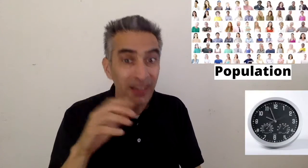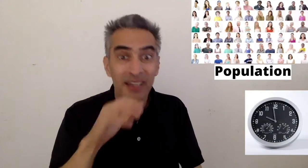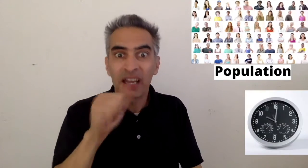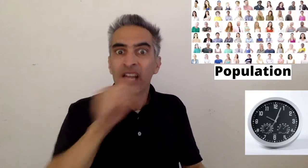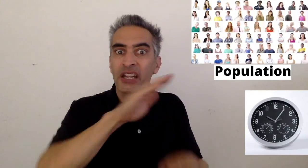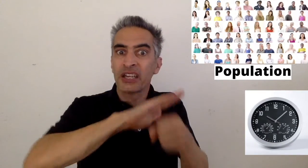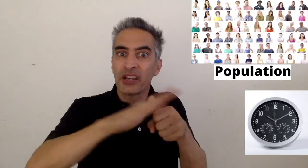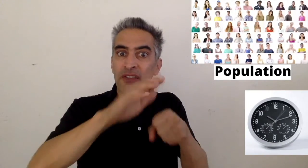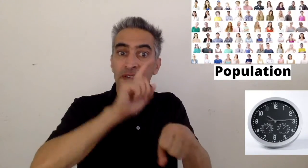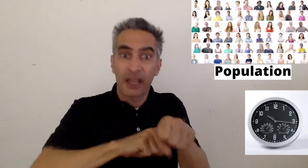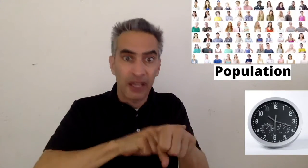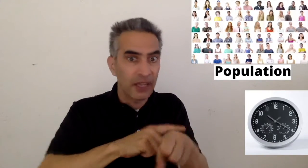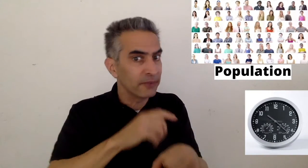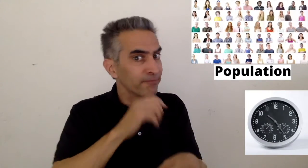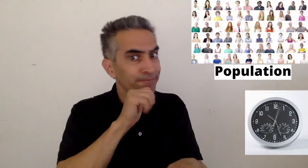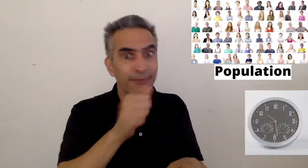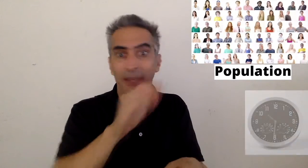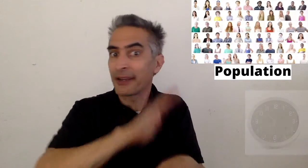and they don't have enough money.